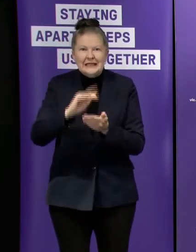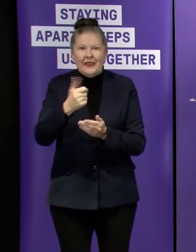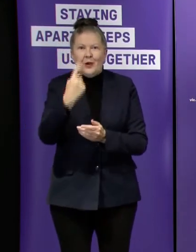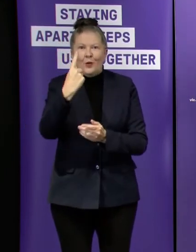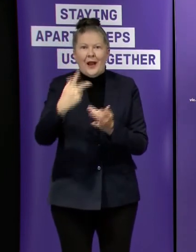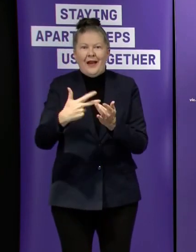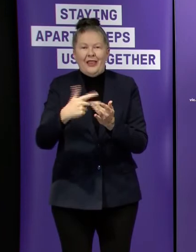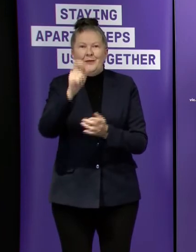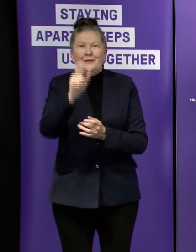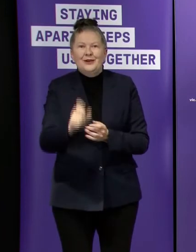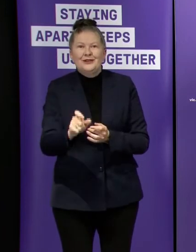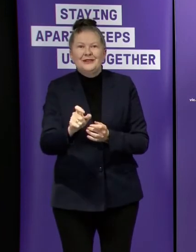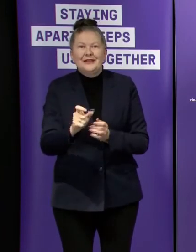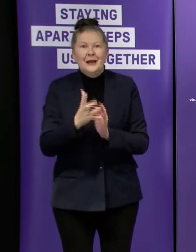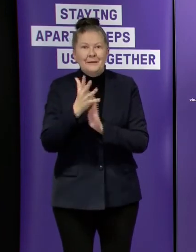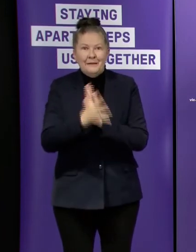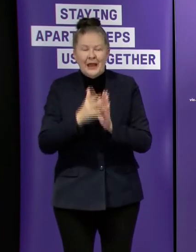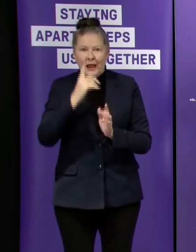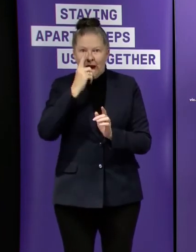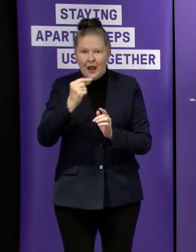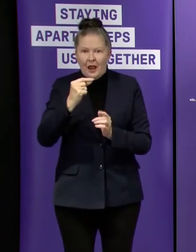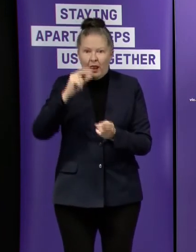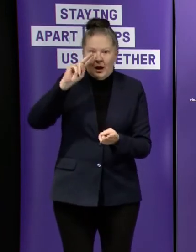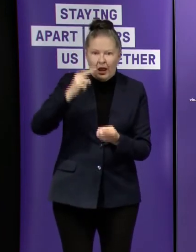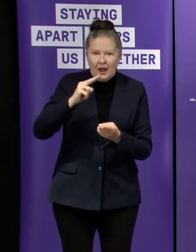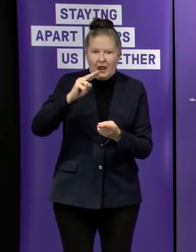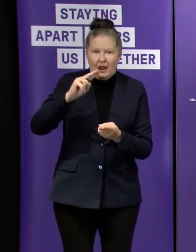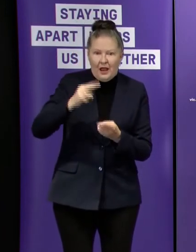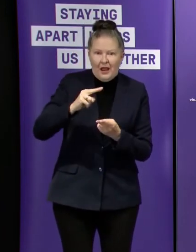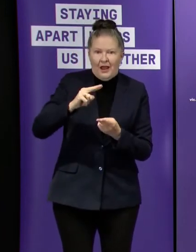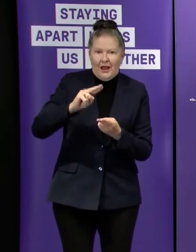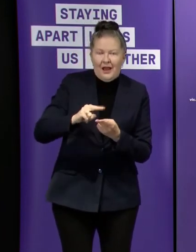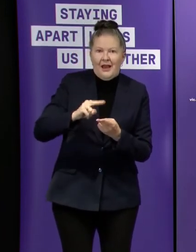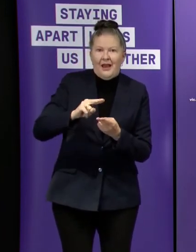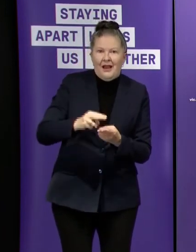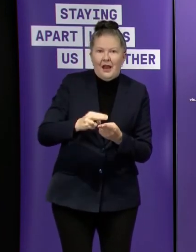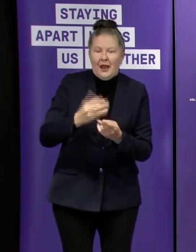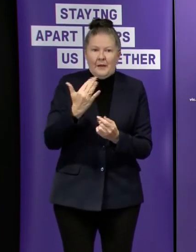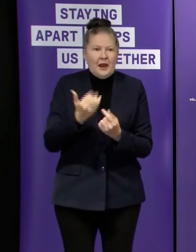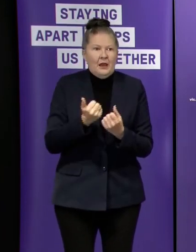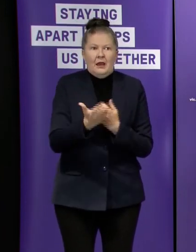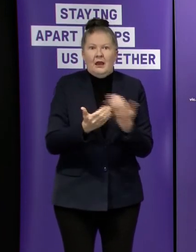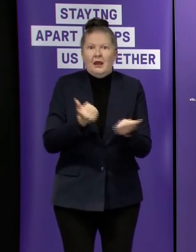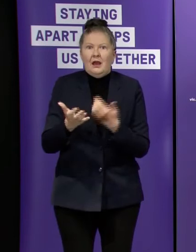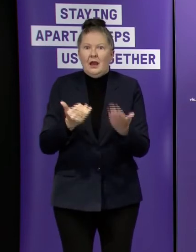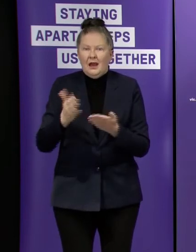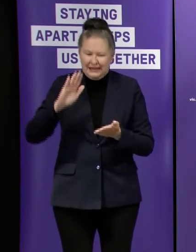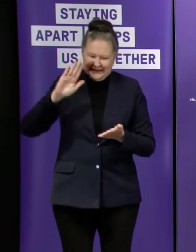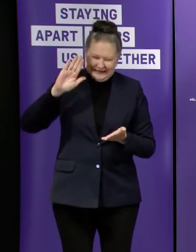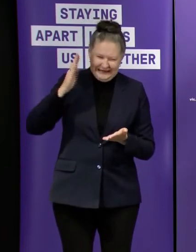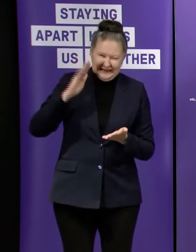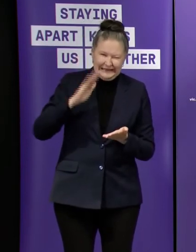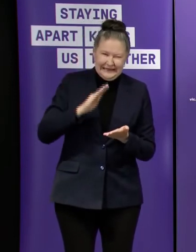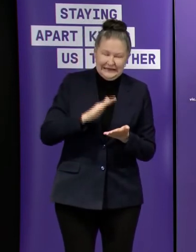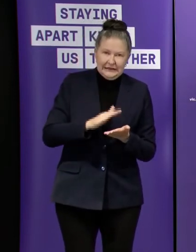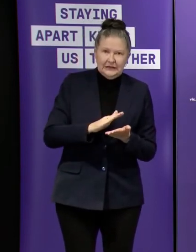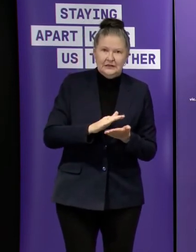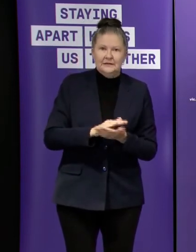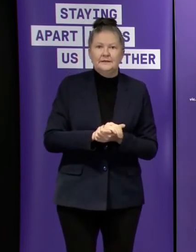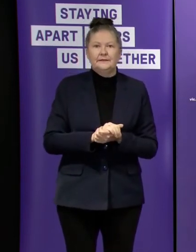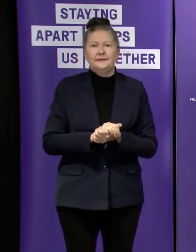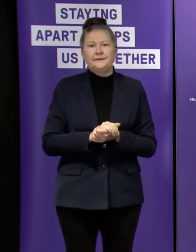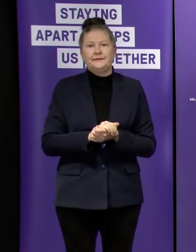so on that's how we finish up halving and halving again and and putting that pressure on those numbers and getting them down to a much much lower level